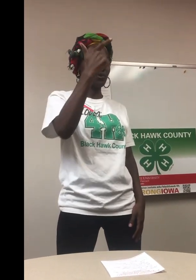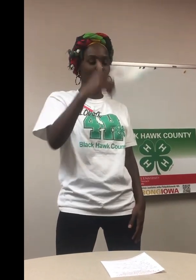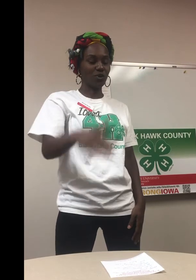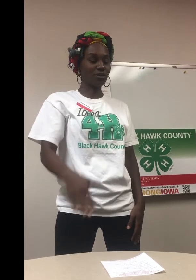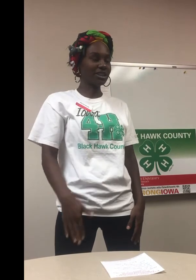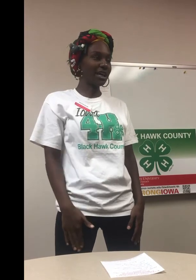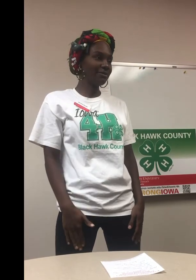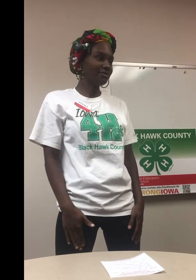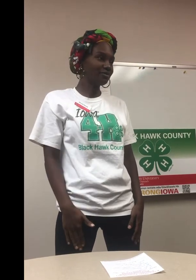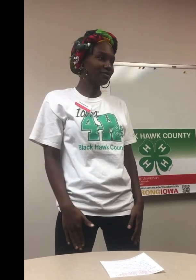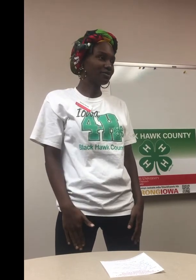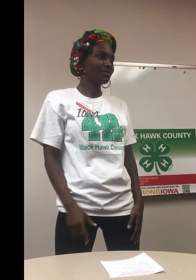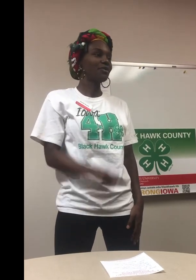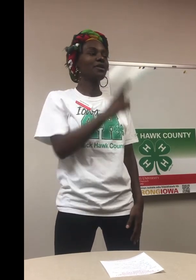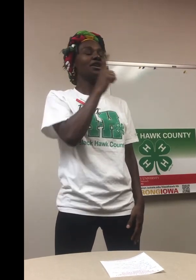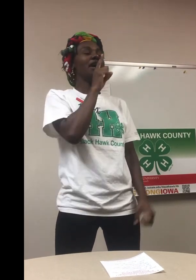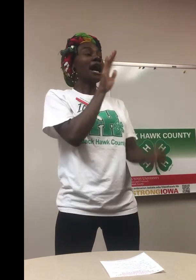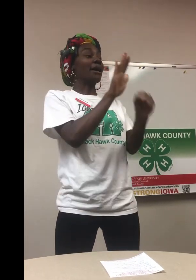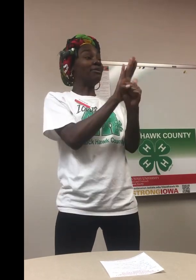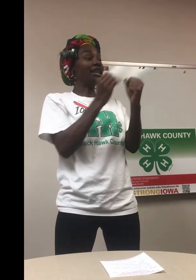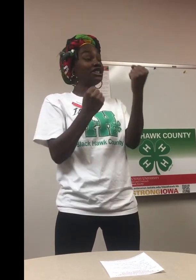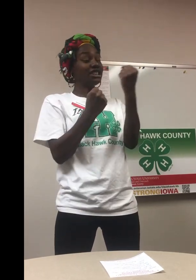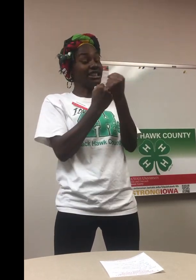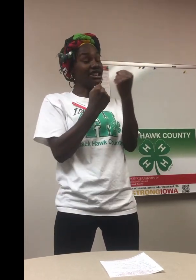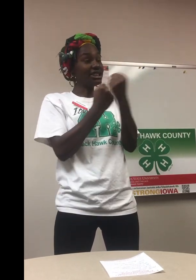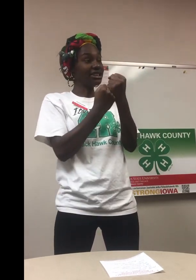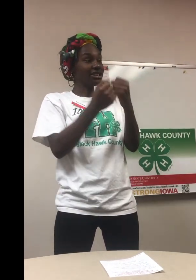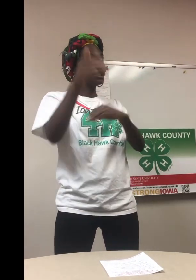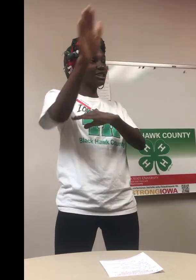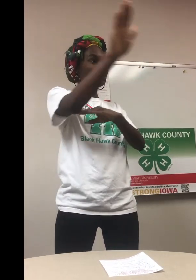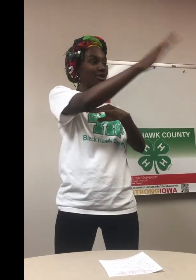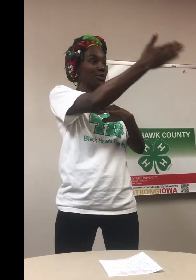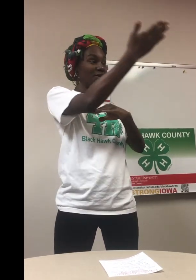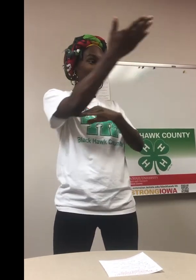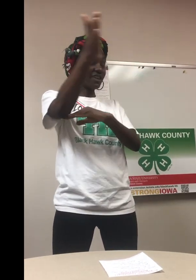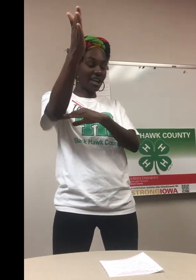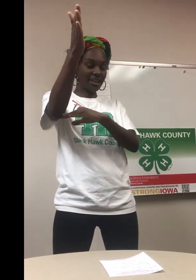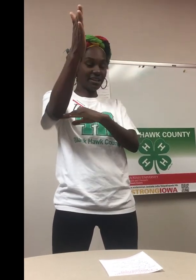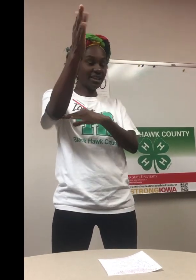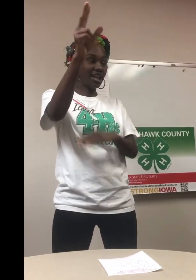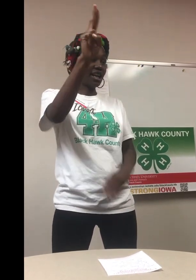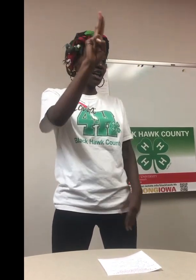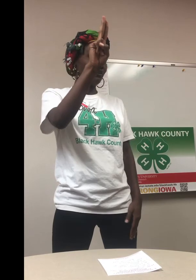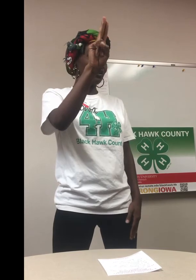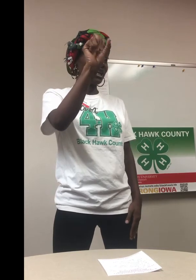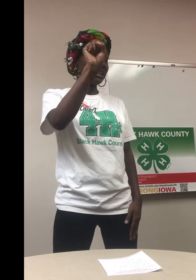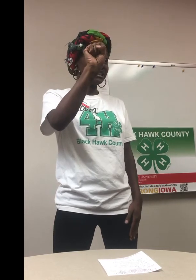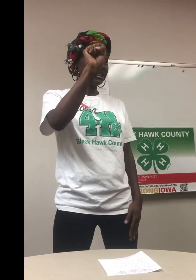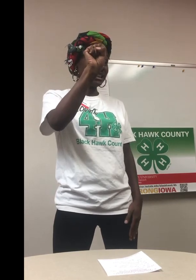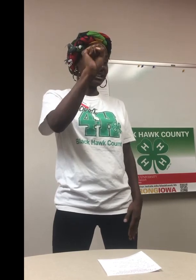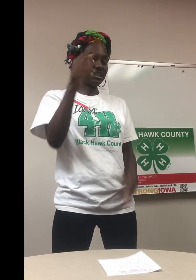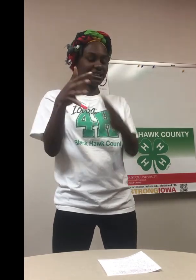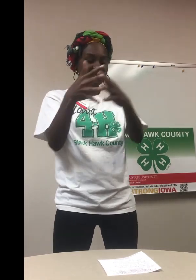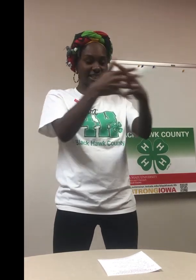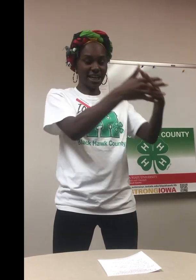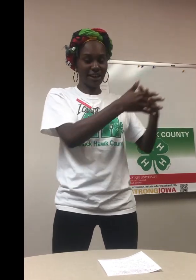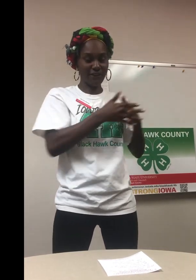One more time. I pledge allegiance to the flag of the United States of